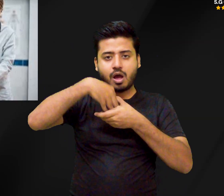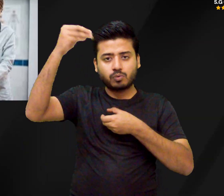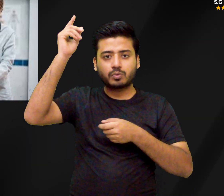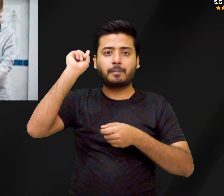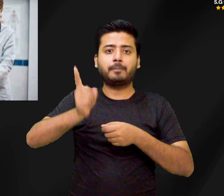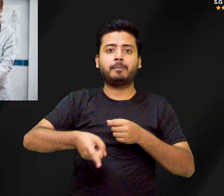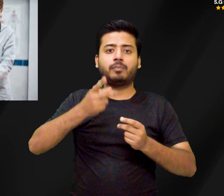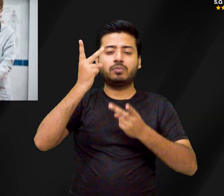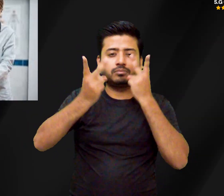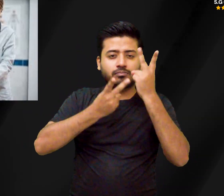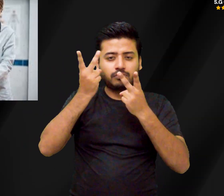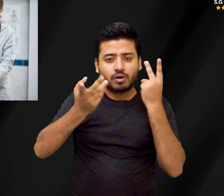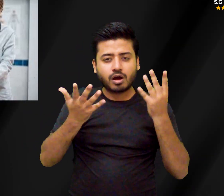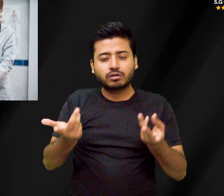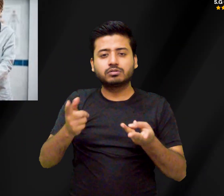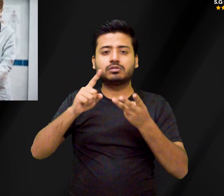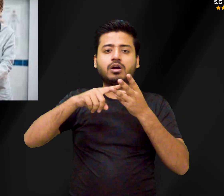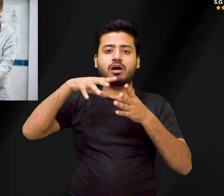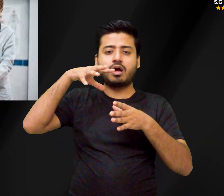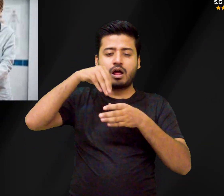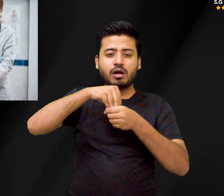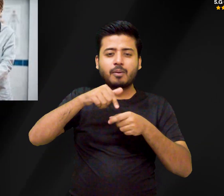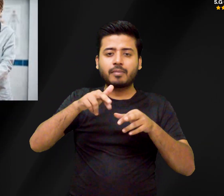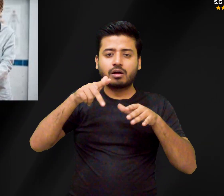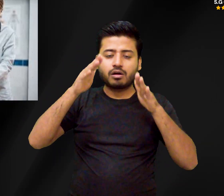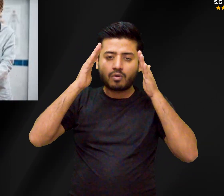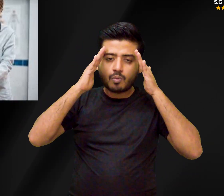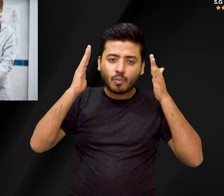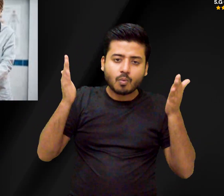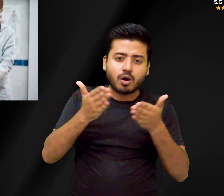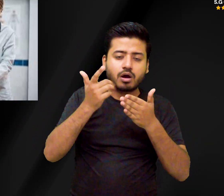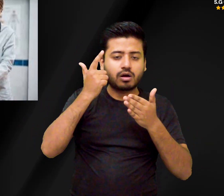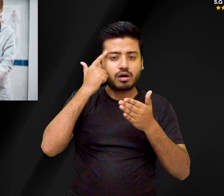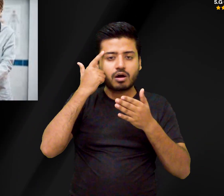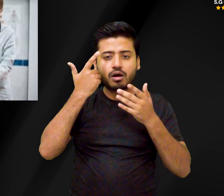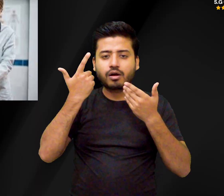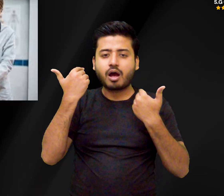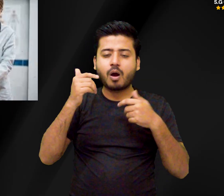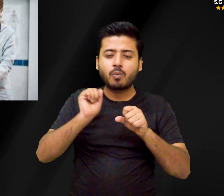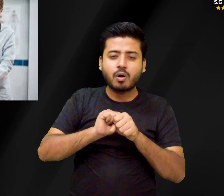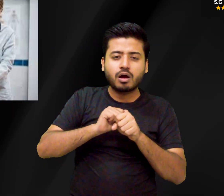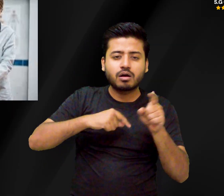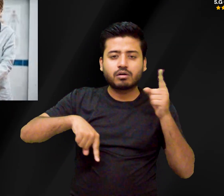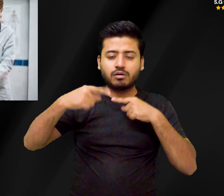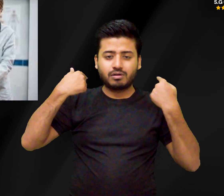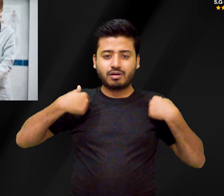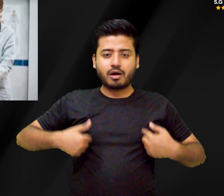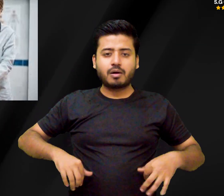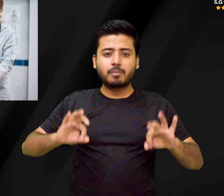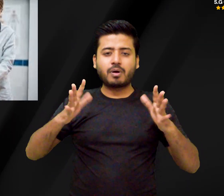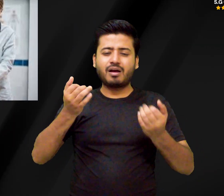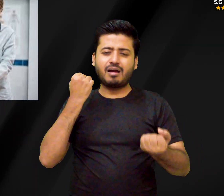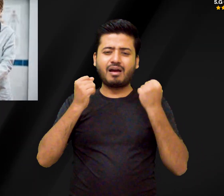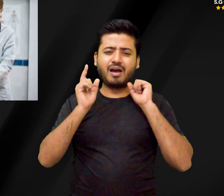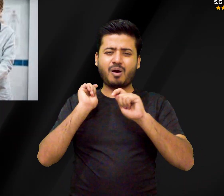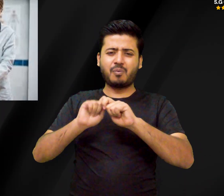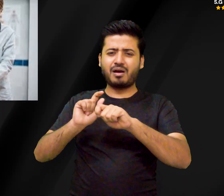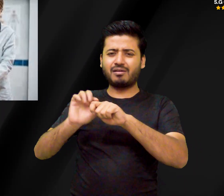reduces the risk of falls and fractures. Safe sun exposure for bone health to get the benefits of sunlight while minimizing the risk of skin